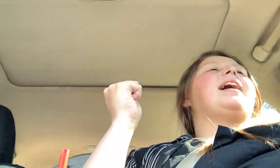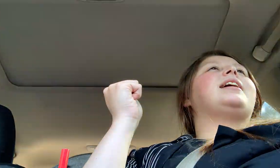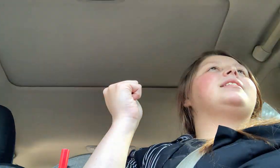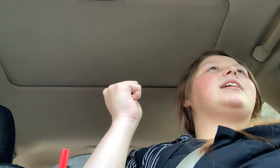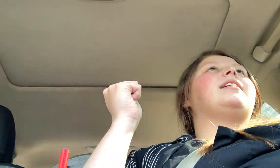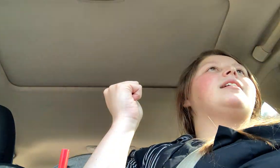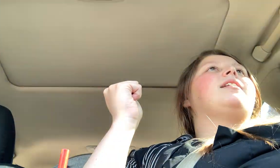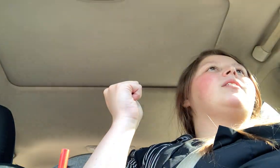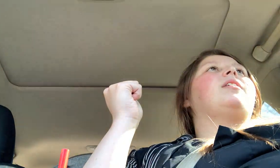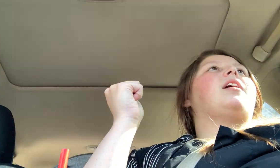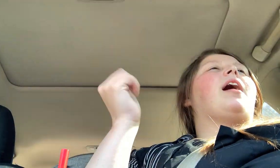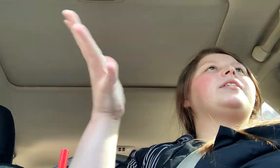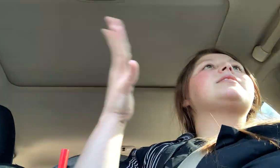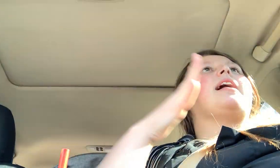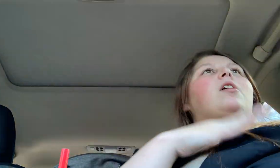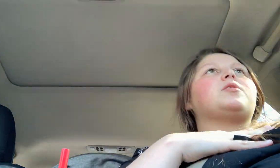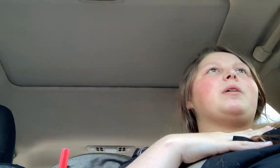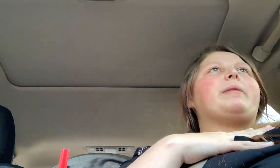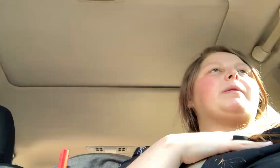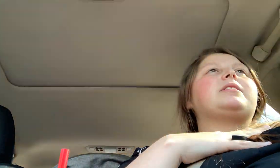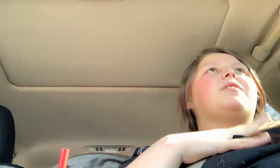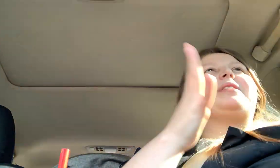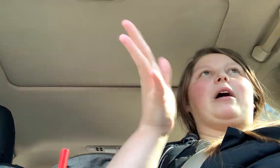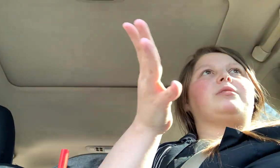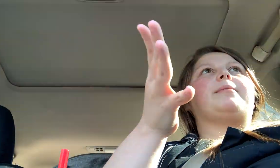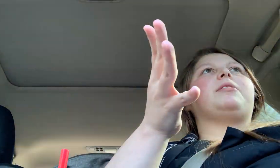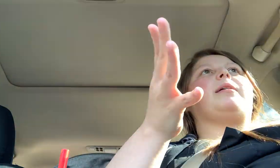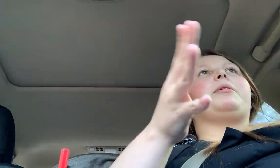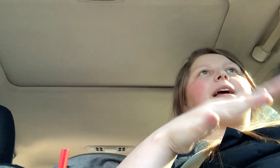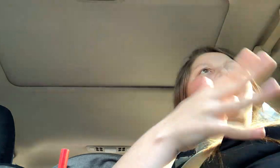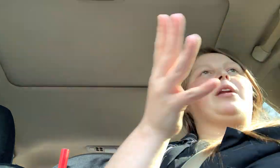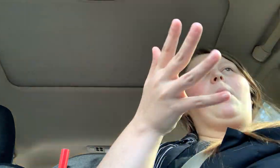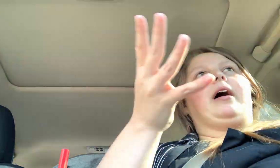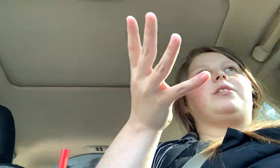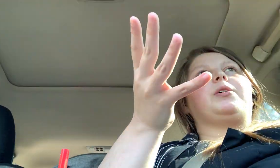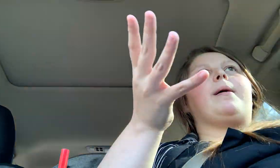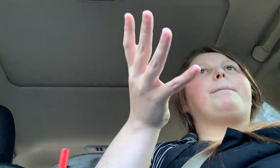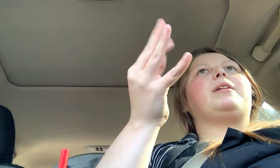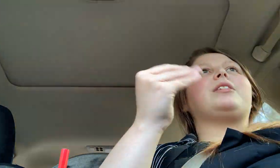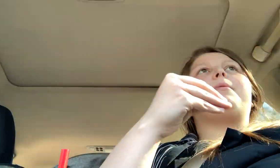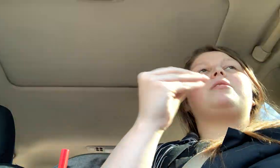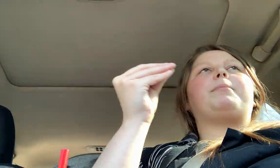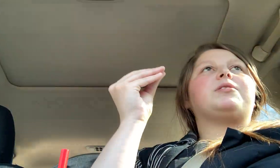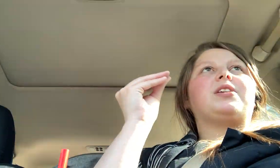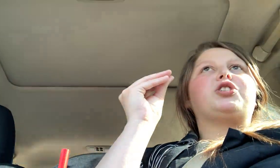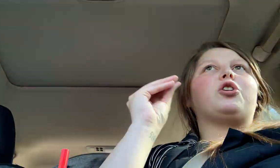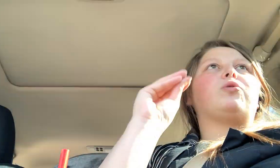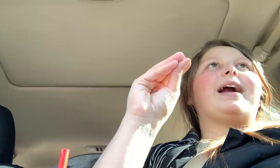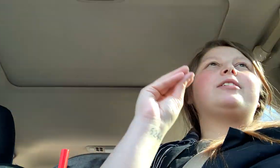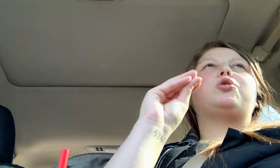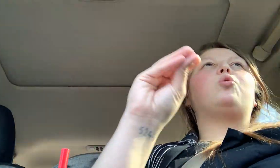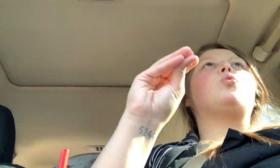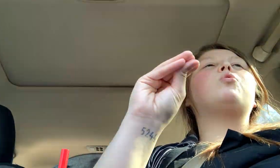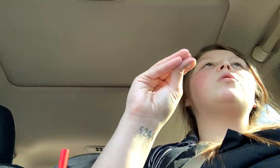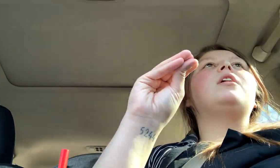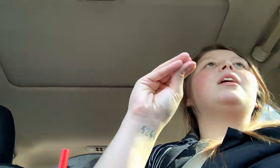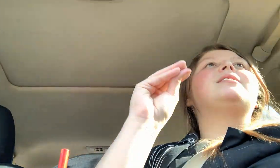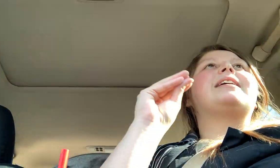obviously I lost weight by myself without WW. Like I know how to do it, but WW is such a great tool to